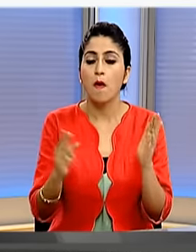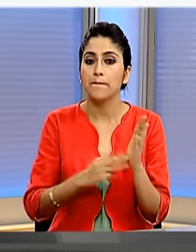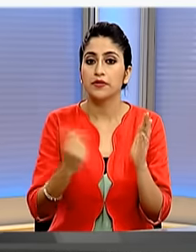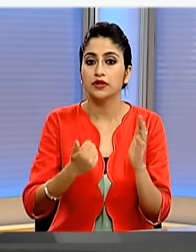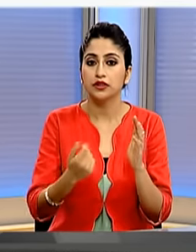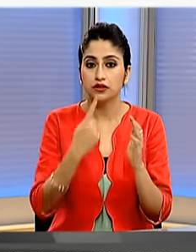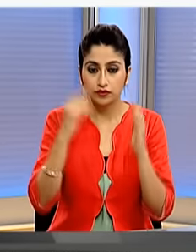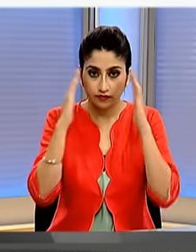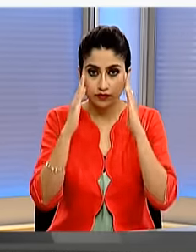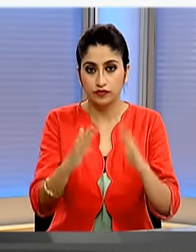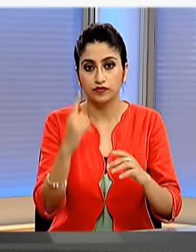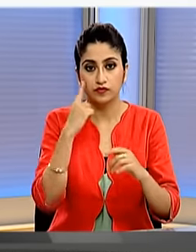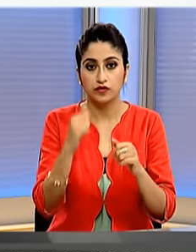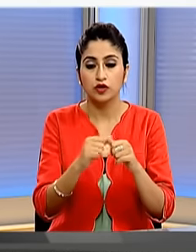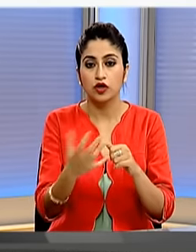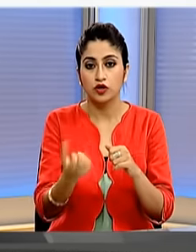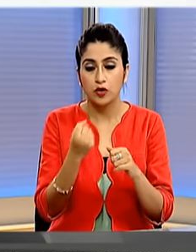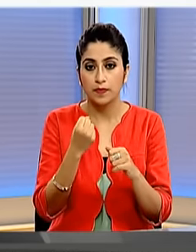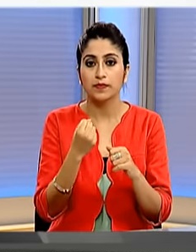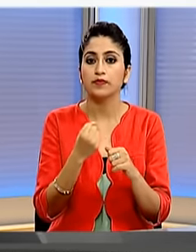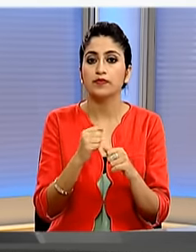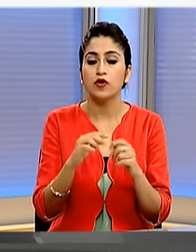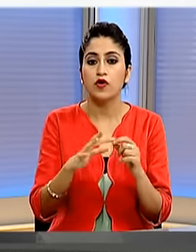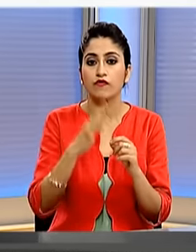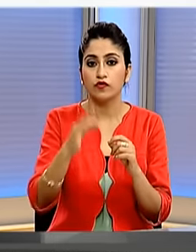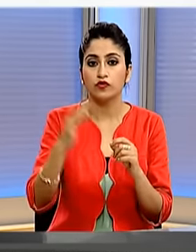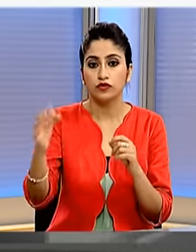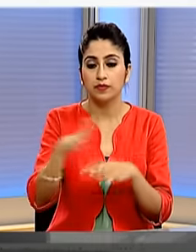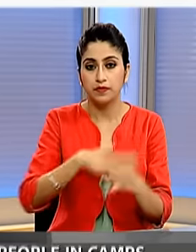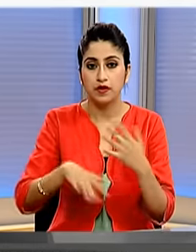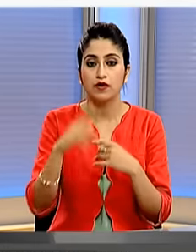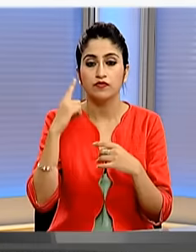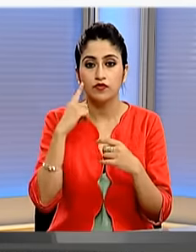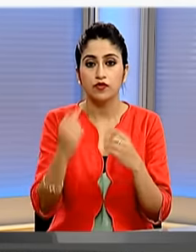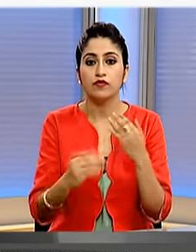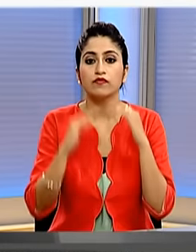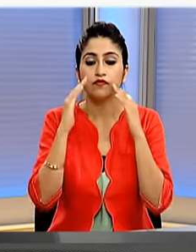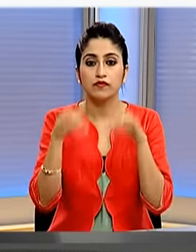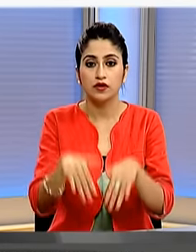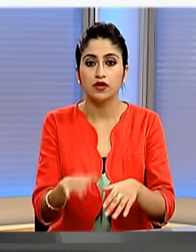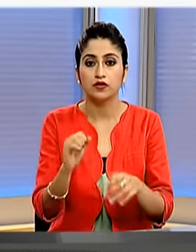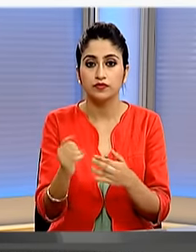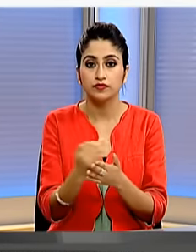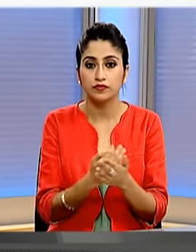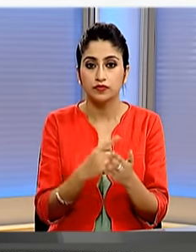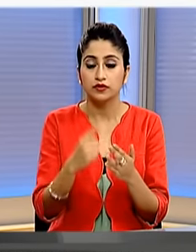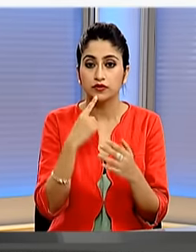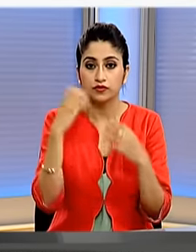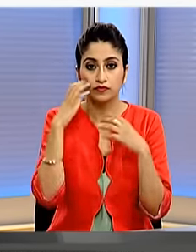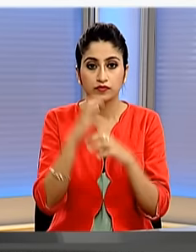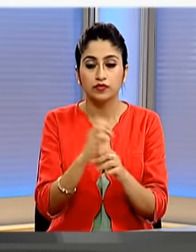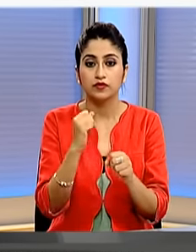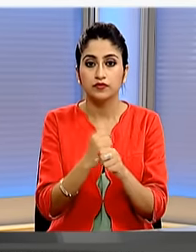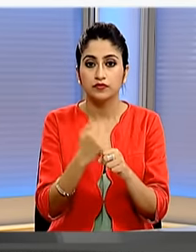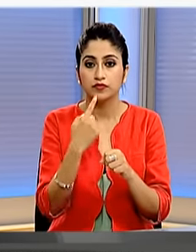has emphasized on adopting a long-term measure in to tackle the flood situation he stressed that the state government should